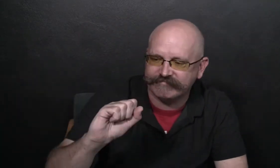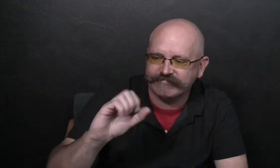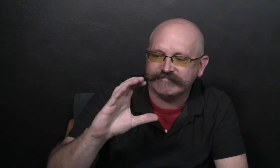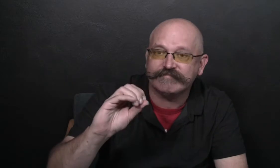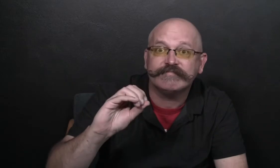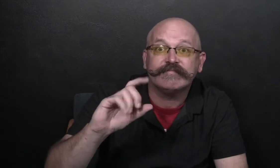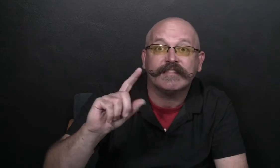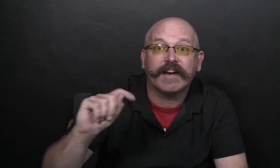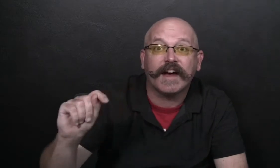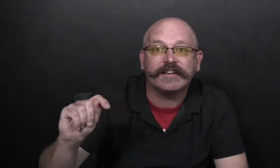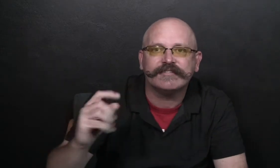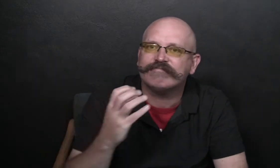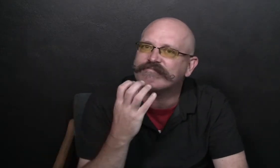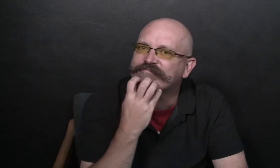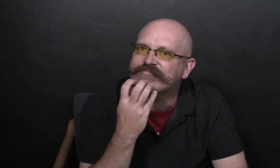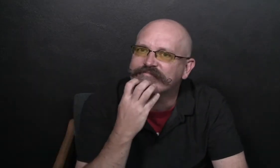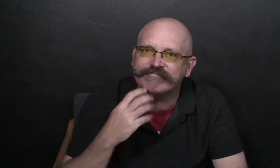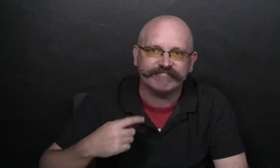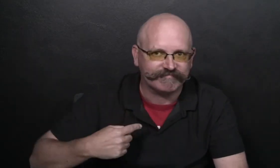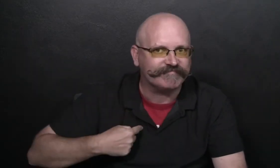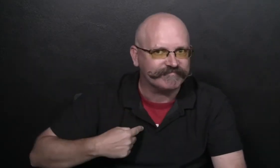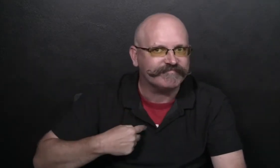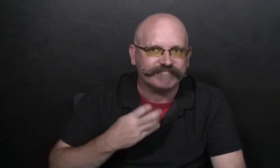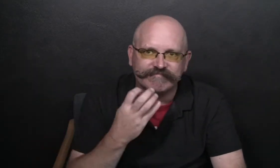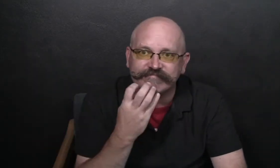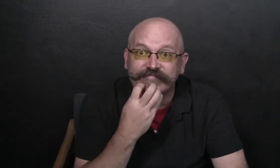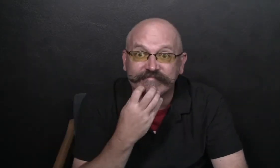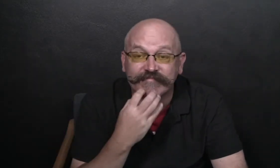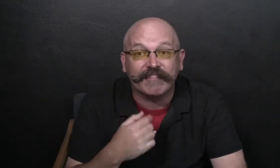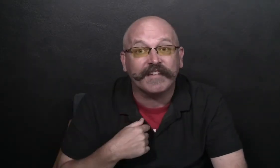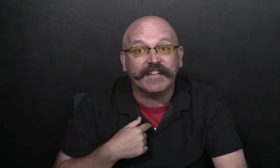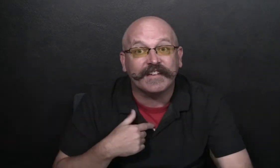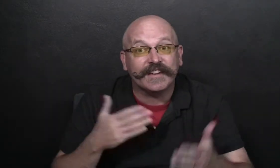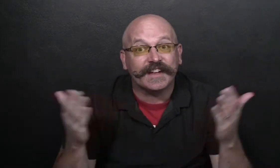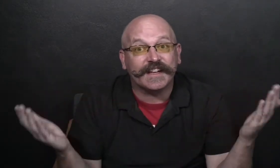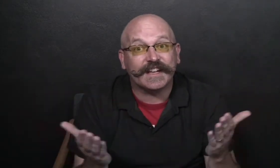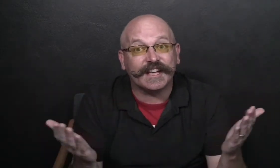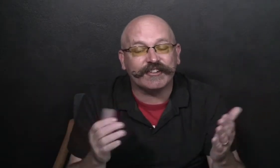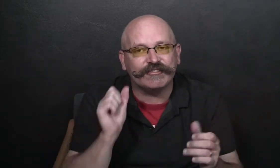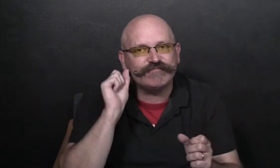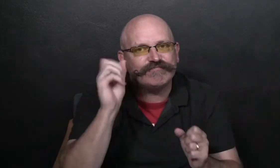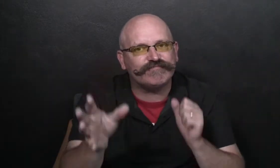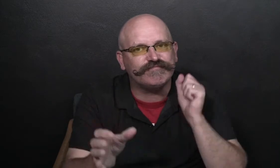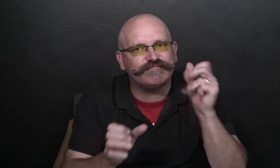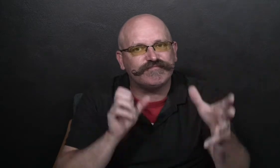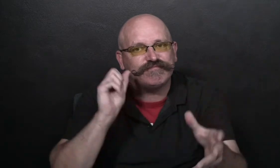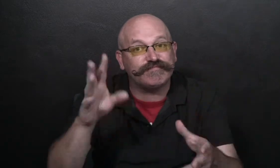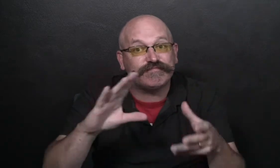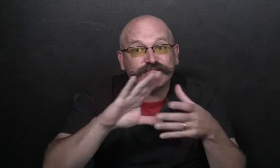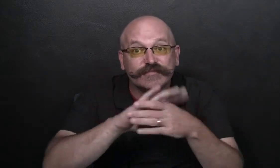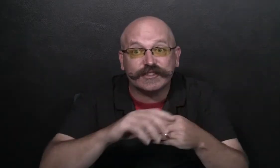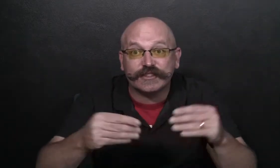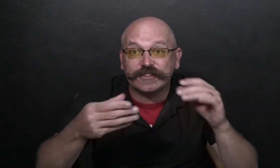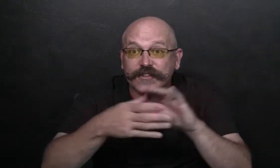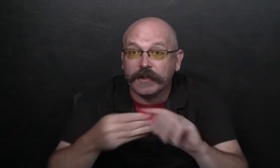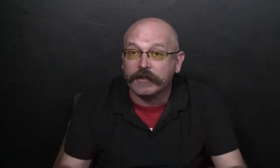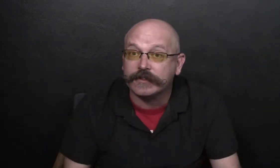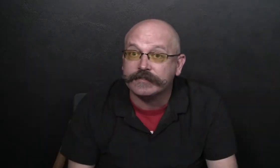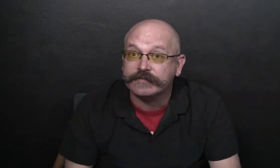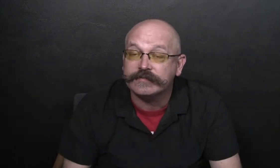Hello, my name is Scott, this is my sign name, and today I'm going to tell